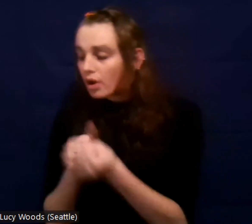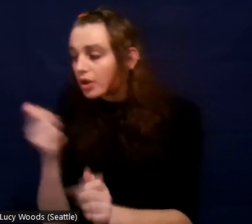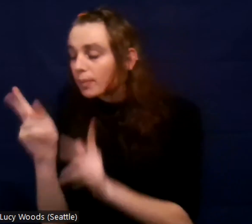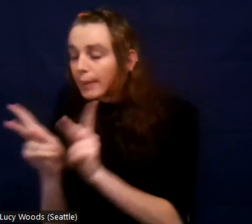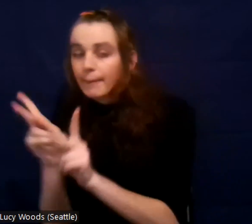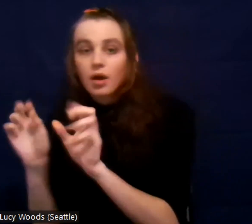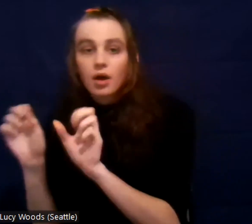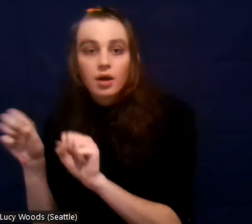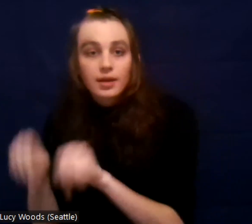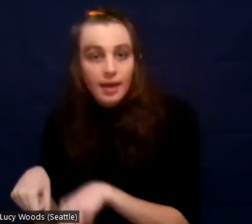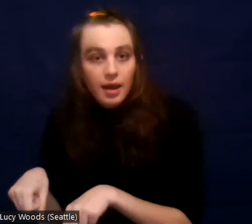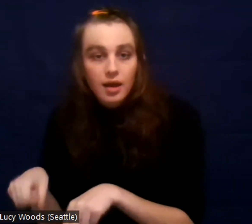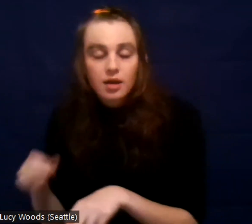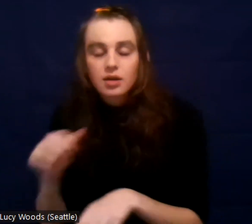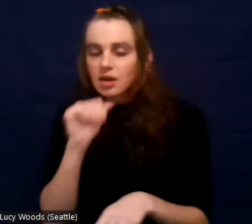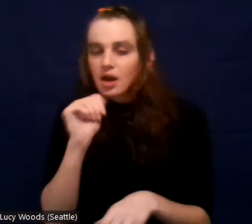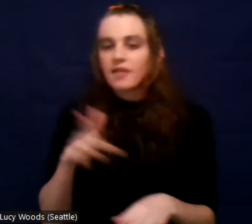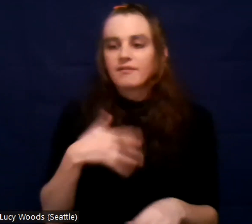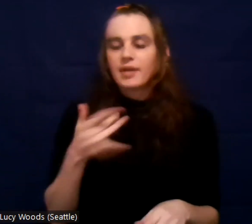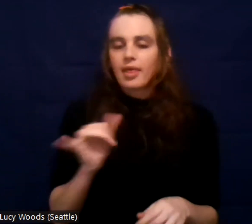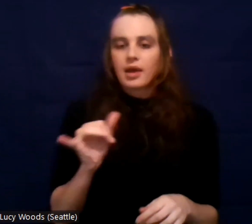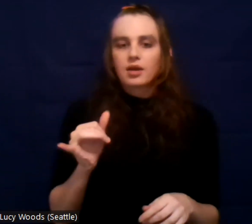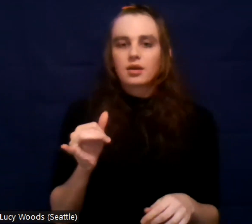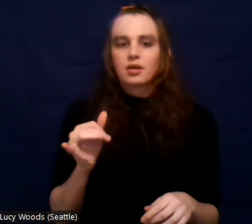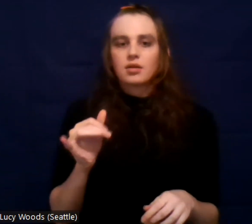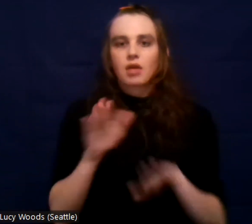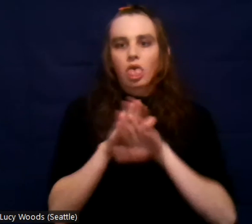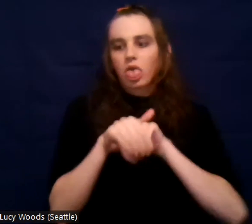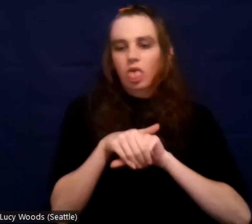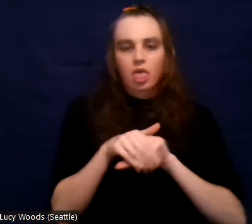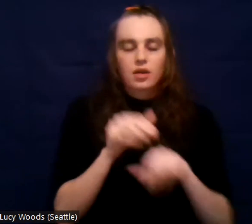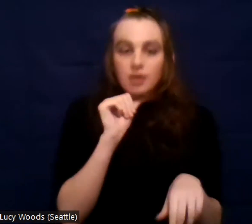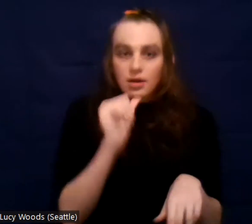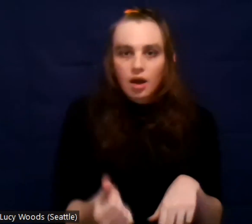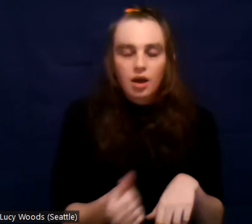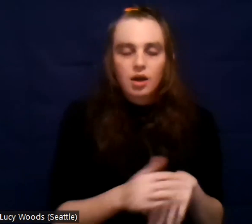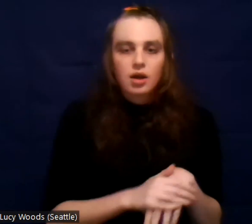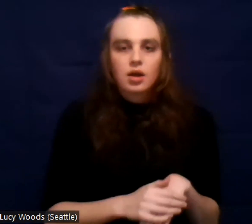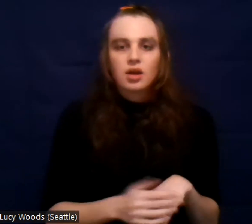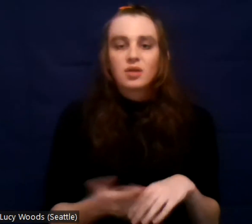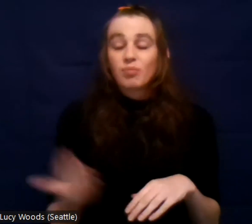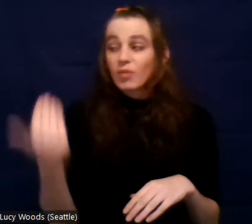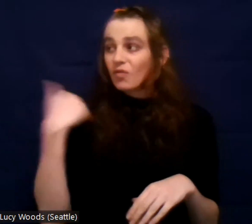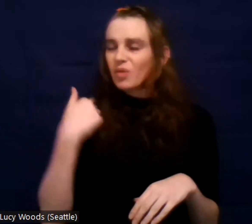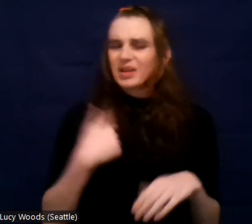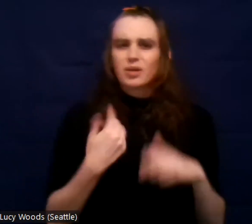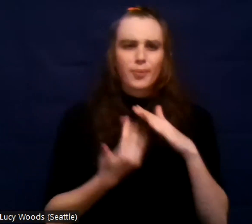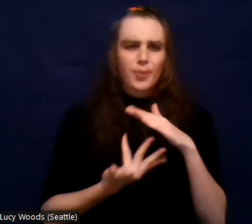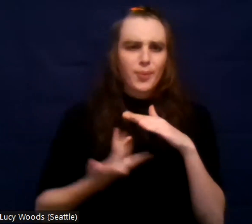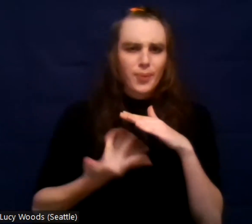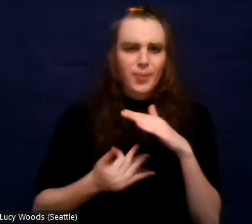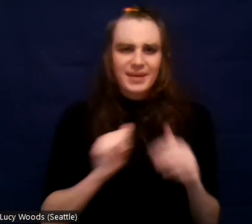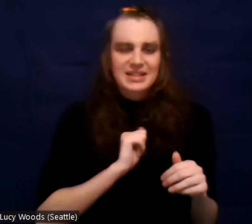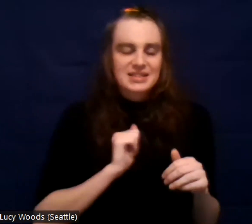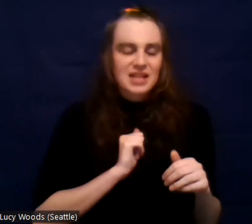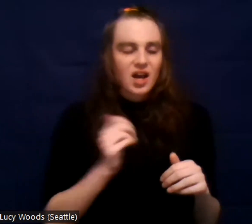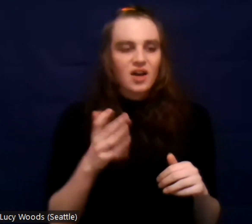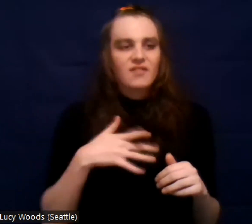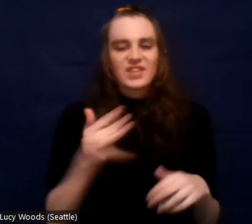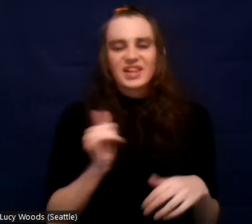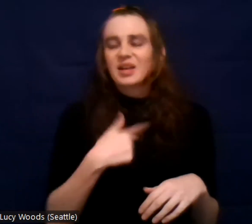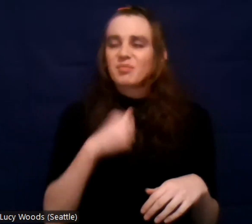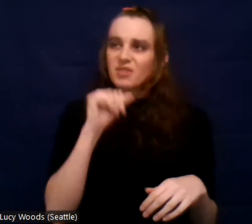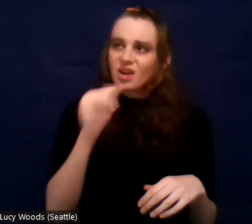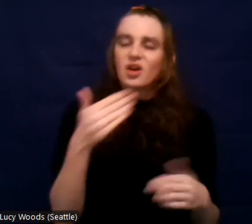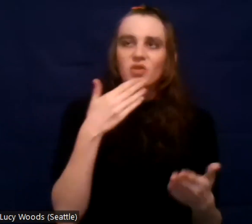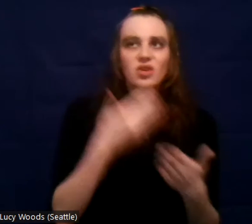that I'm doing my best. Uh, I had a lot of resent resentments on myself for not being a good father, good brother,